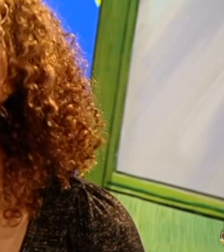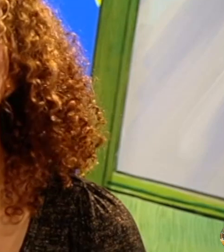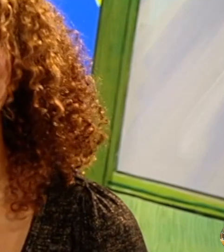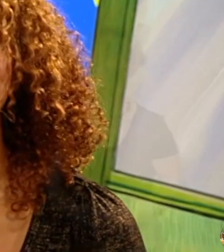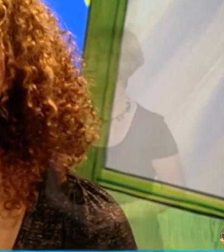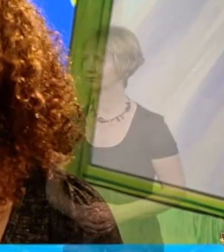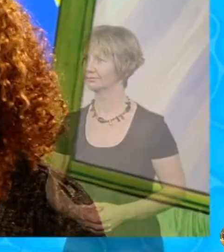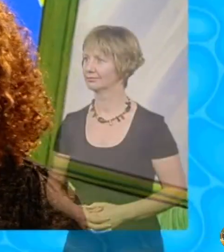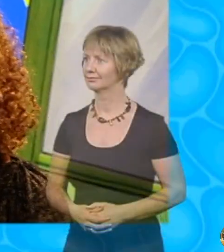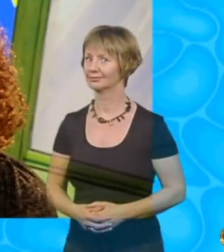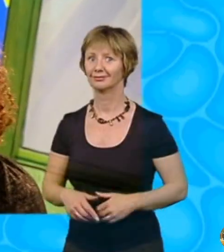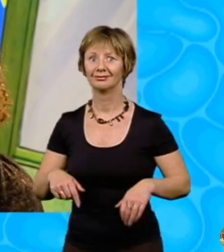This is Jackanory Jr.